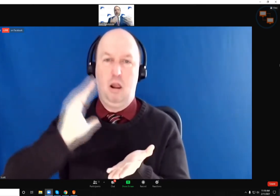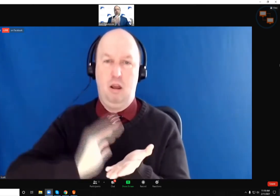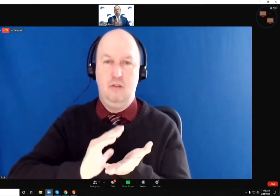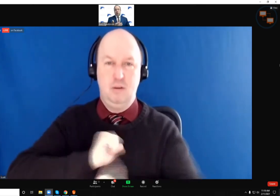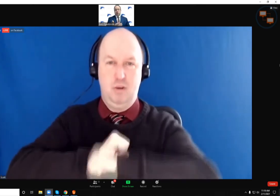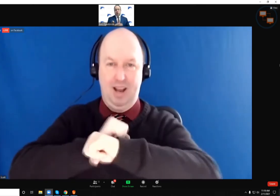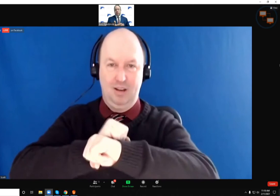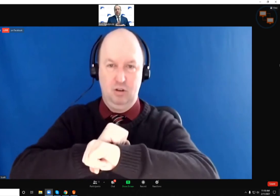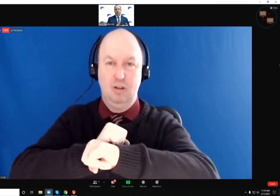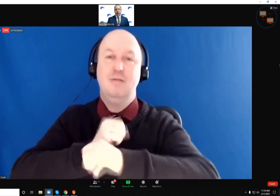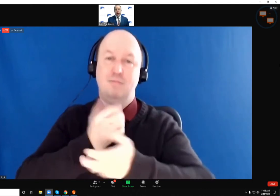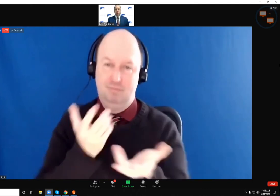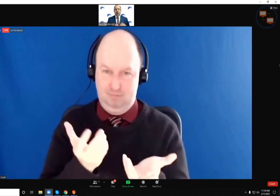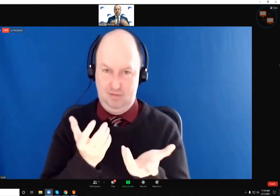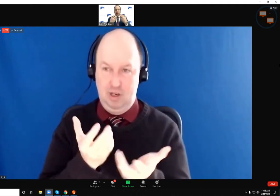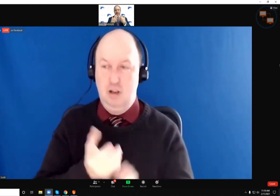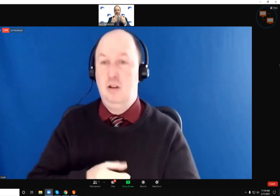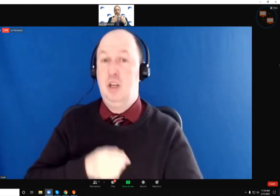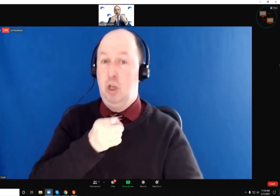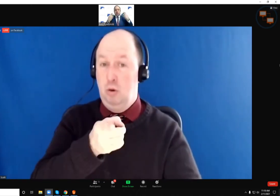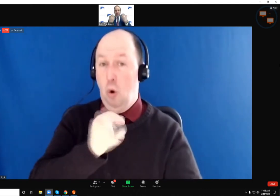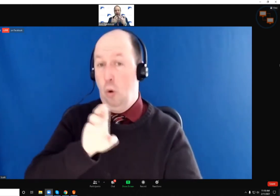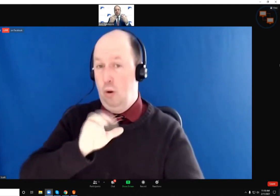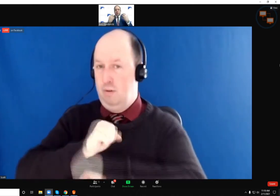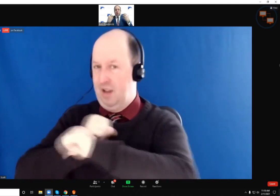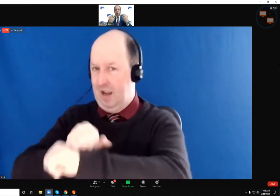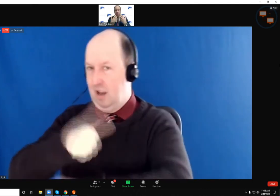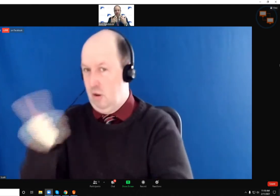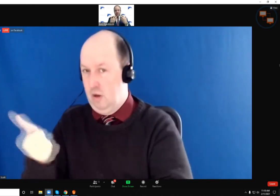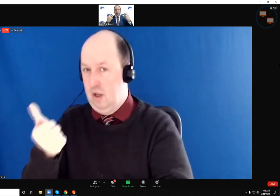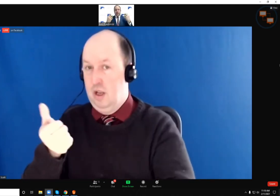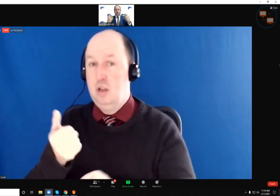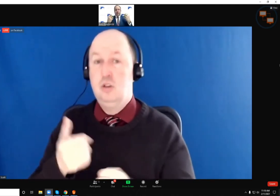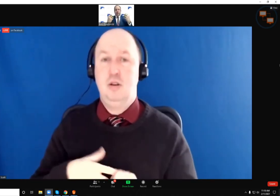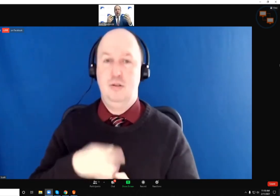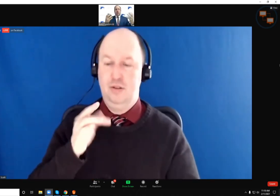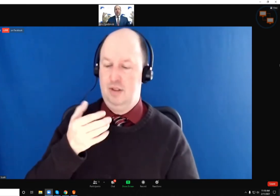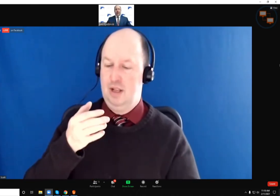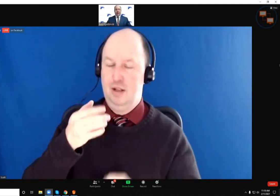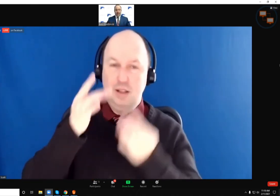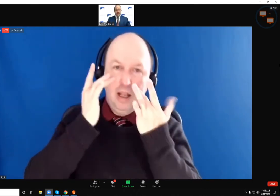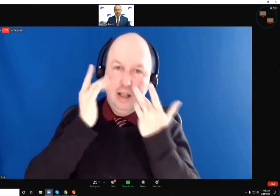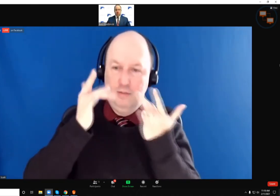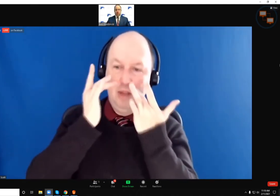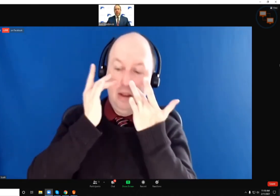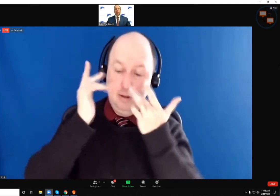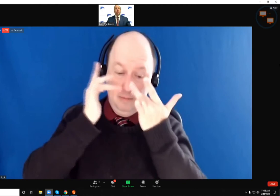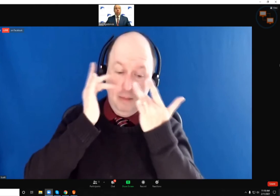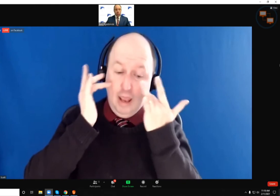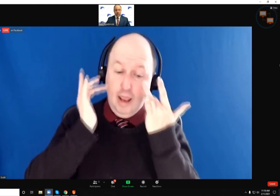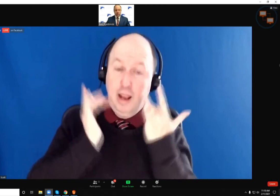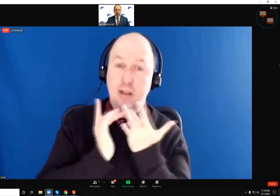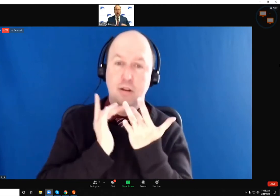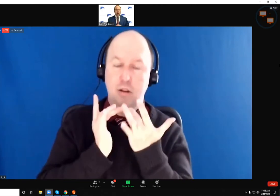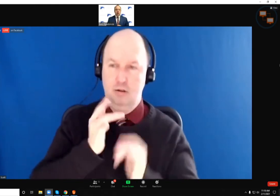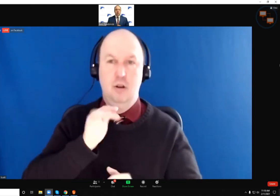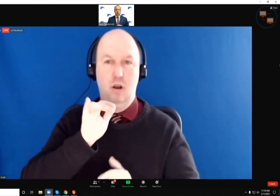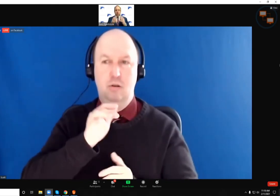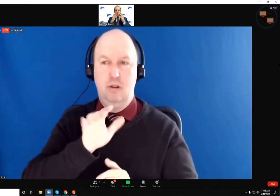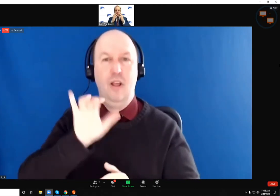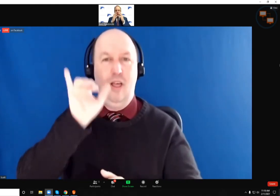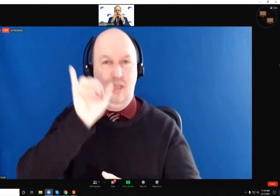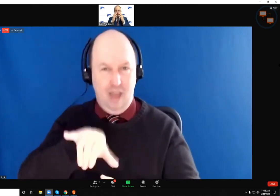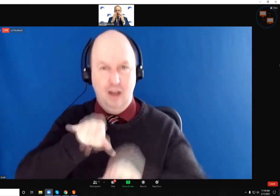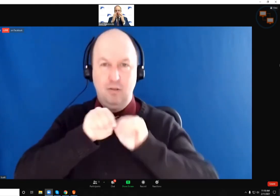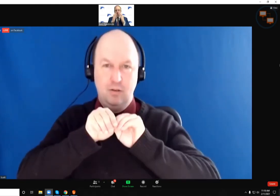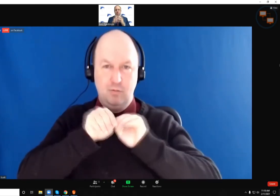giving it to COVID to somebody else. Because again, those gaps are what causes that air to be expelled and get into a room, let's say. So